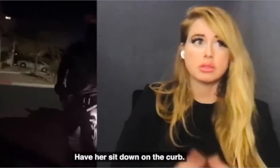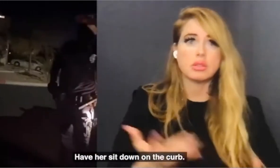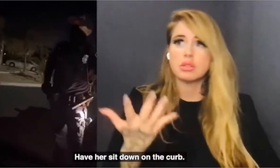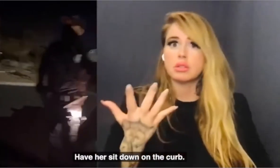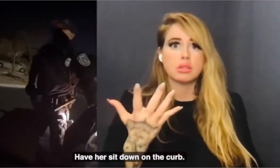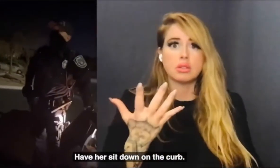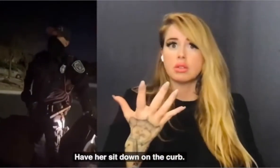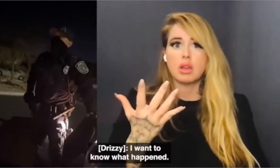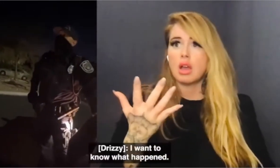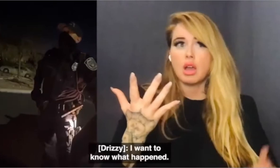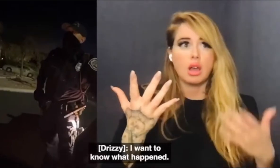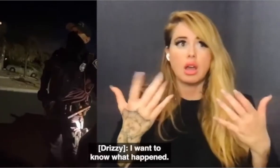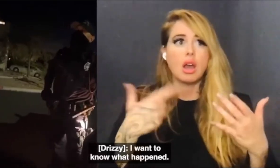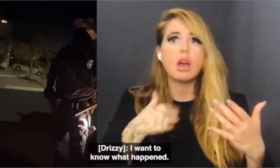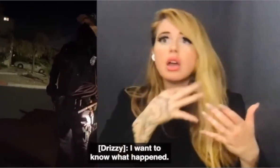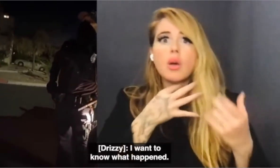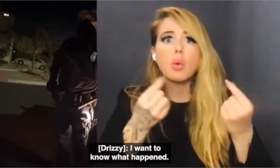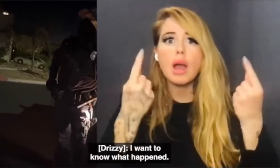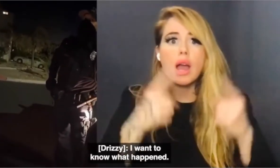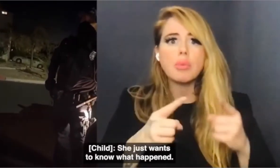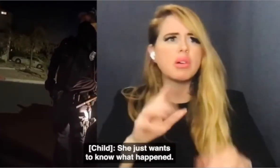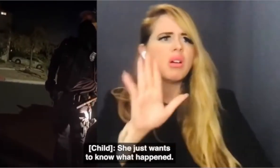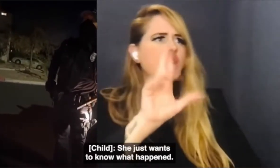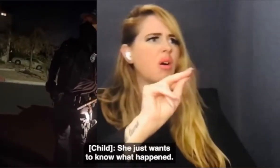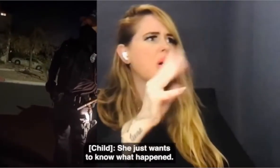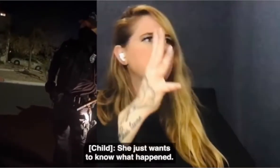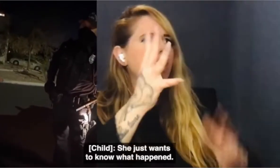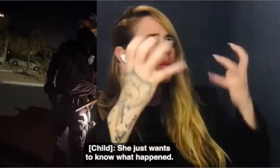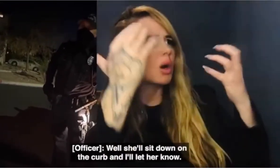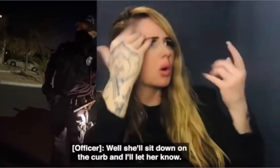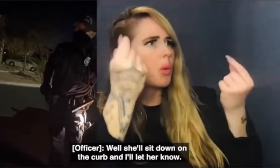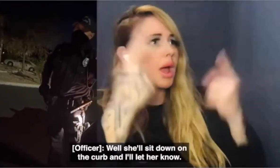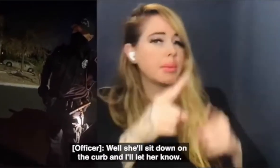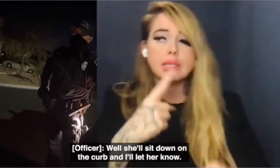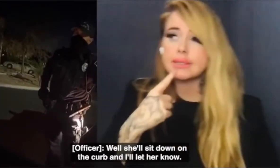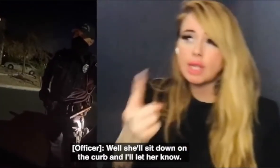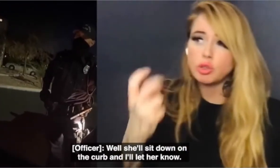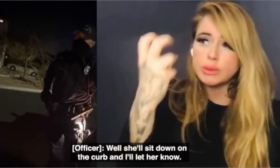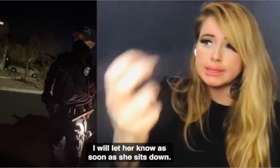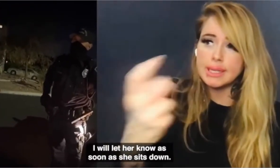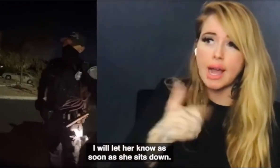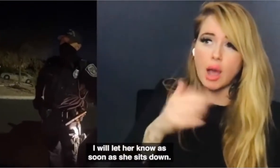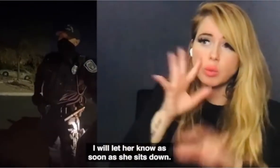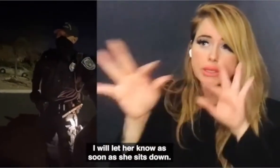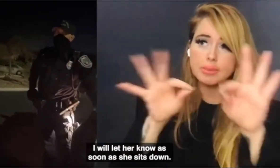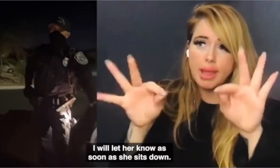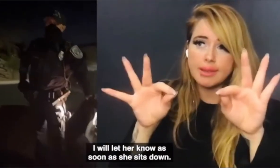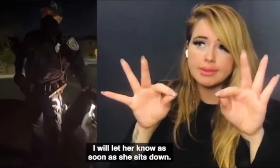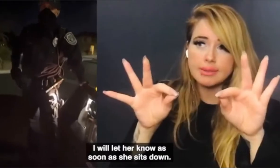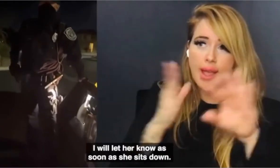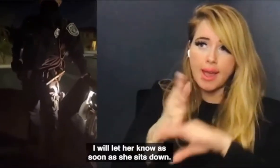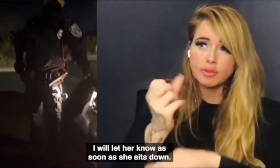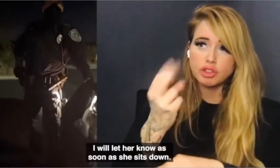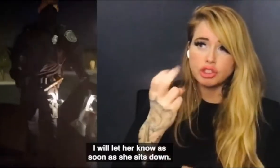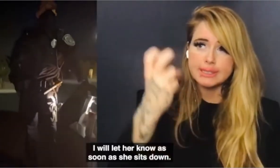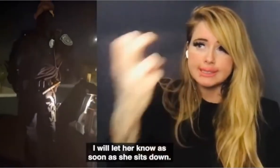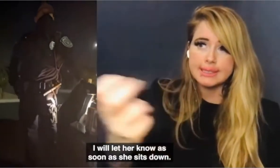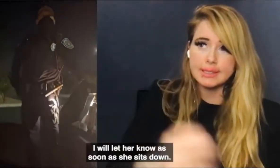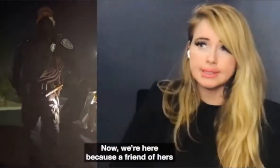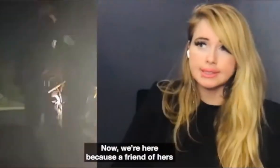Ah! I will know for Abby. No, she just wants to know, know. will sit down on the curb and I'll let her know. I will let her know since she sits down.